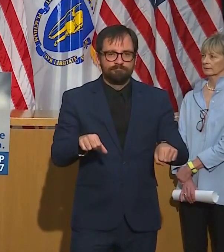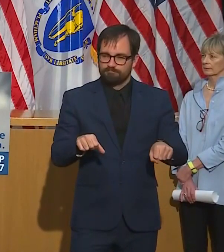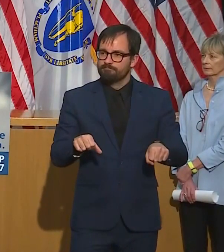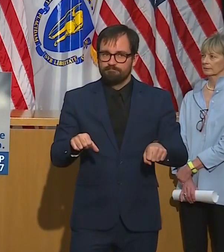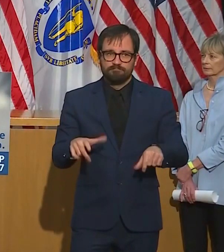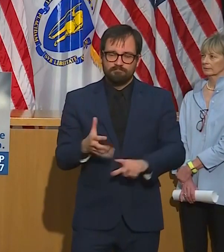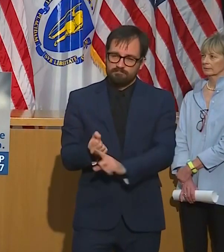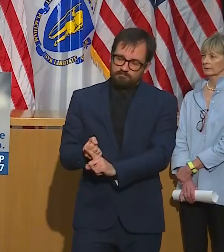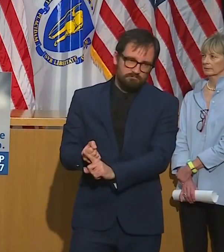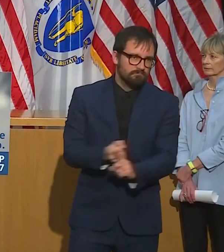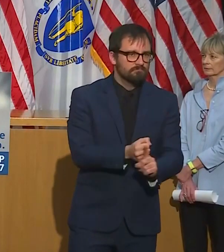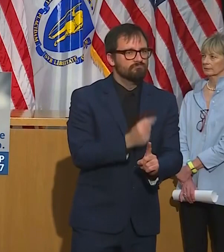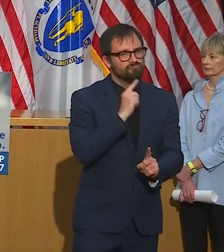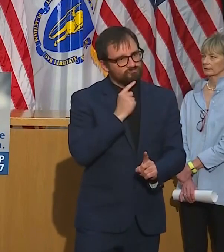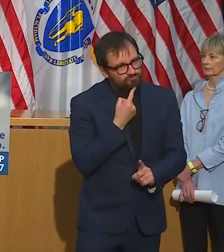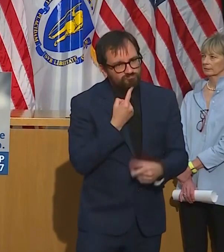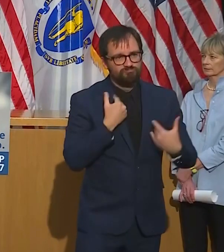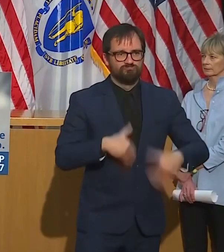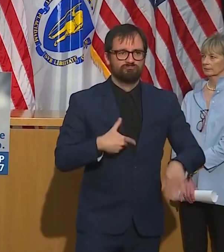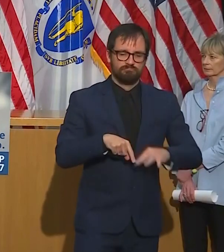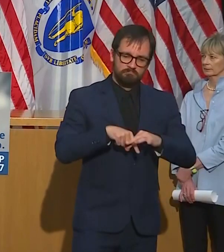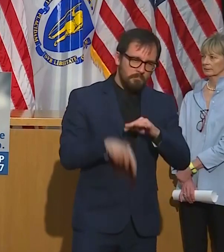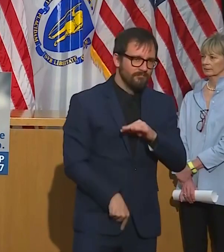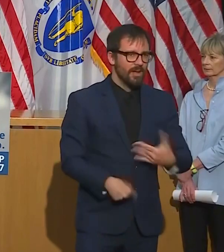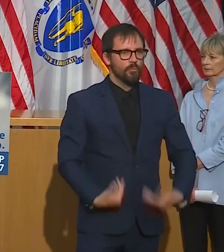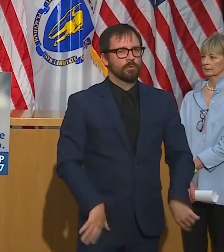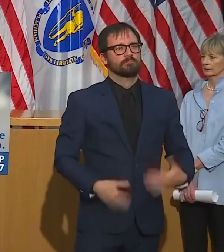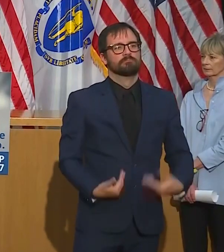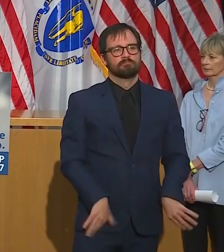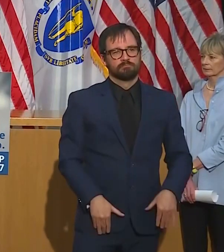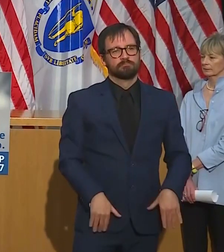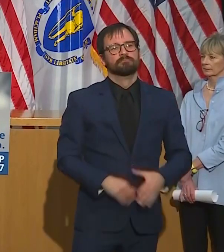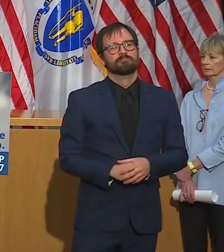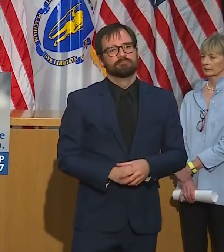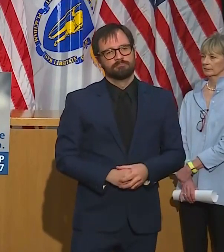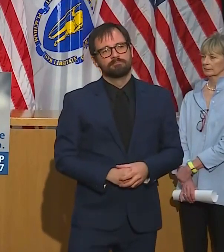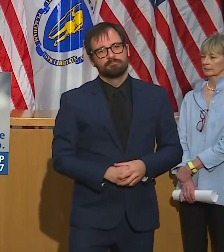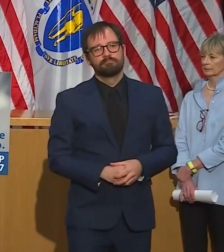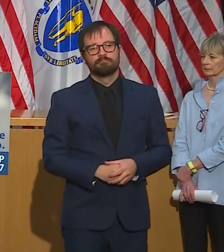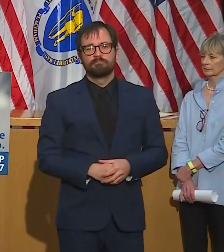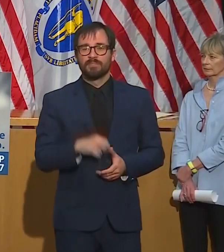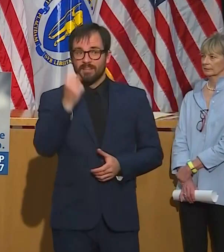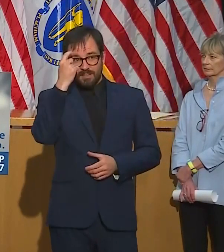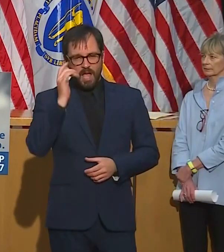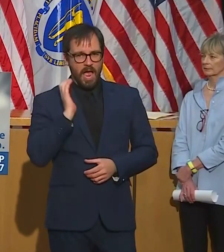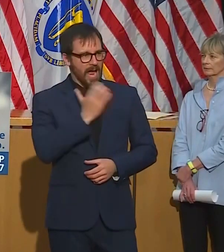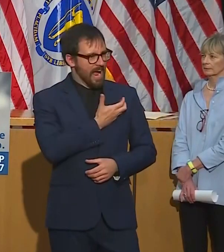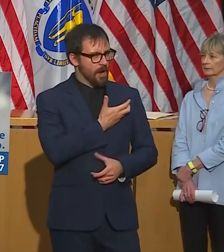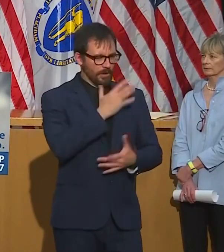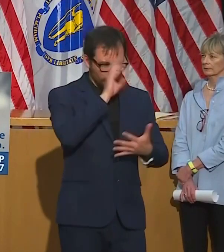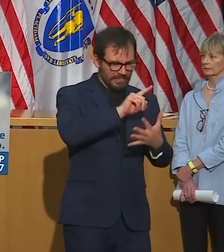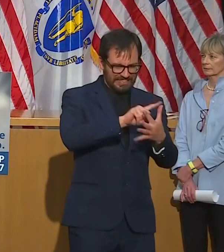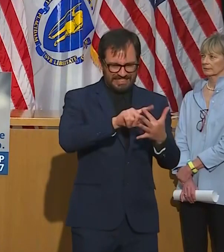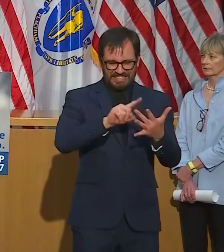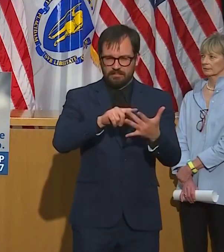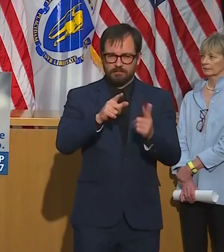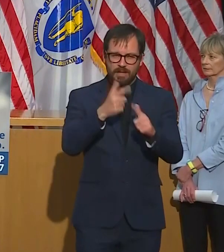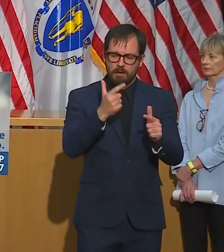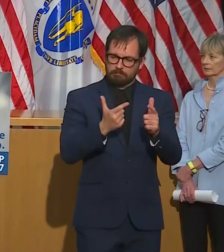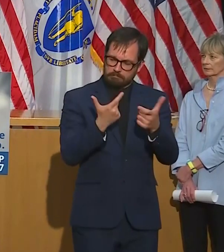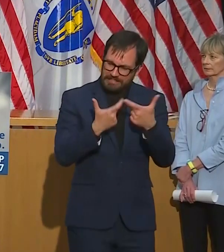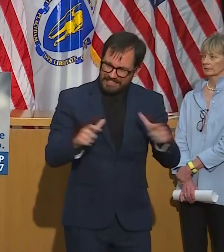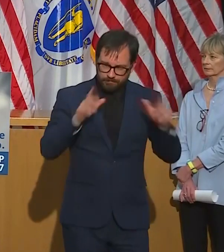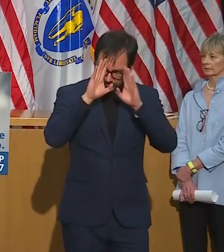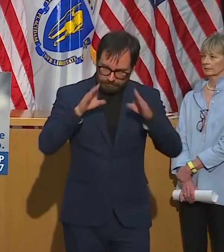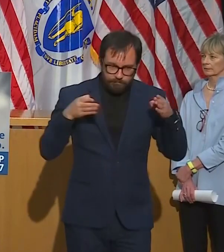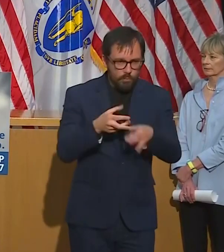sure that we can make the unemployment system serve the people that's intended to serve. I do want to thank all of the folks on the